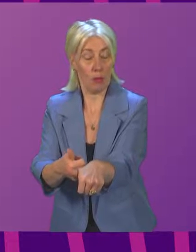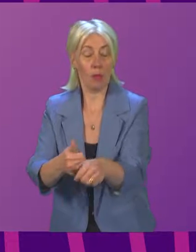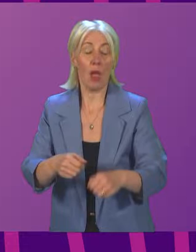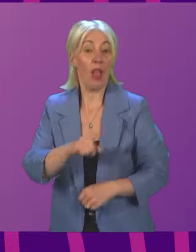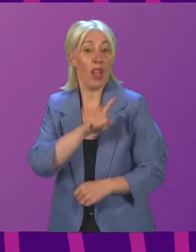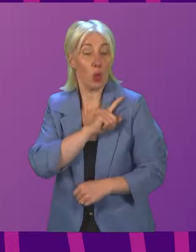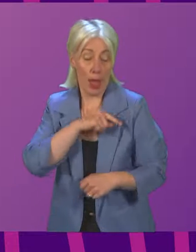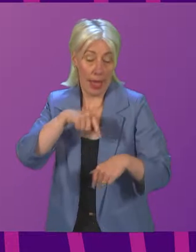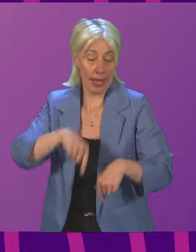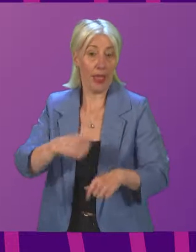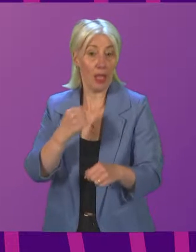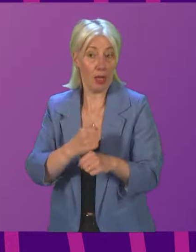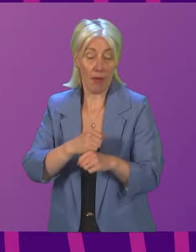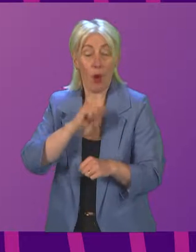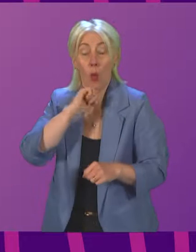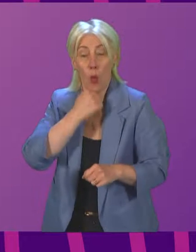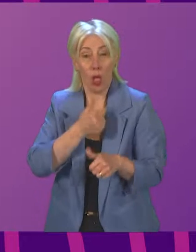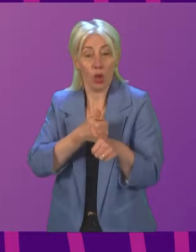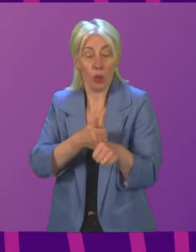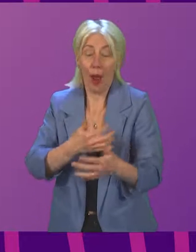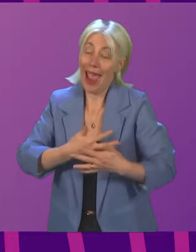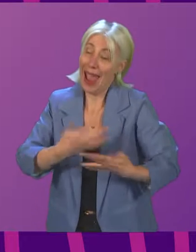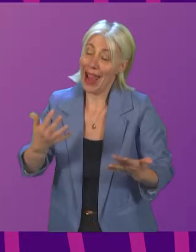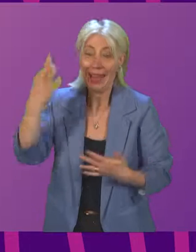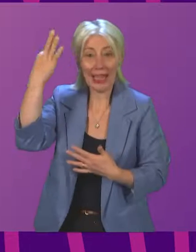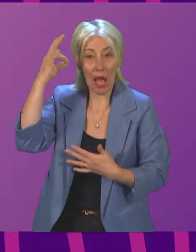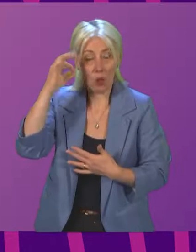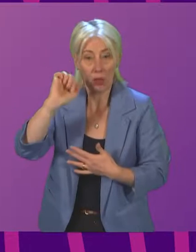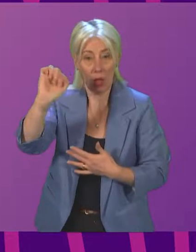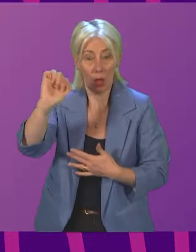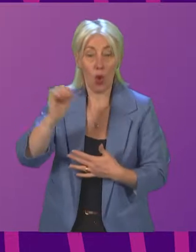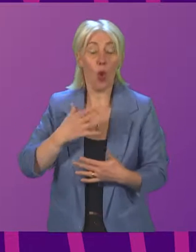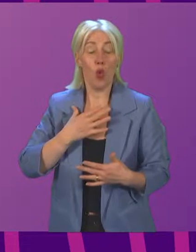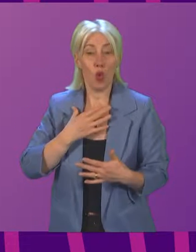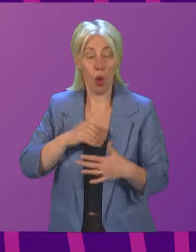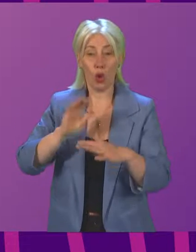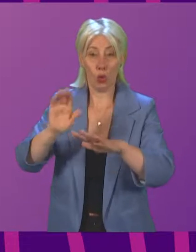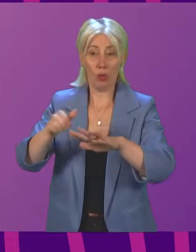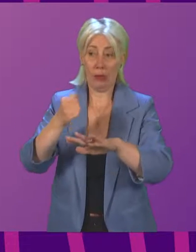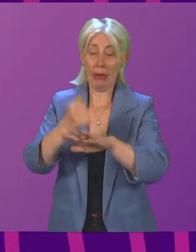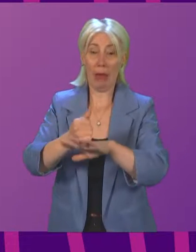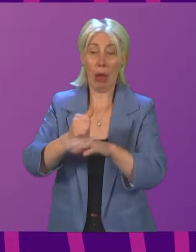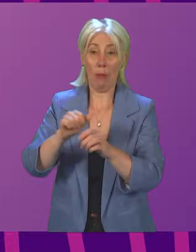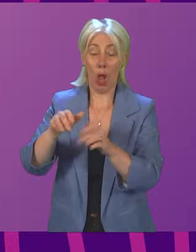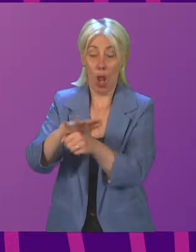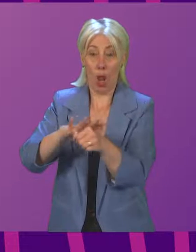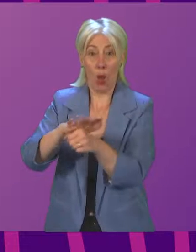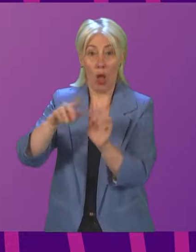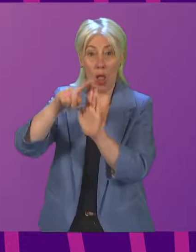we have said that we would support any local authority who wish to bring forward by-laws to